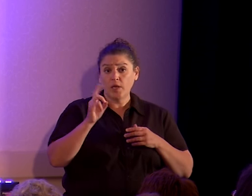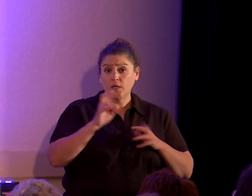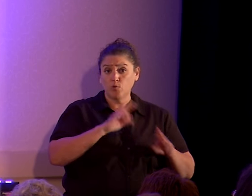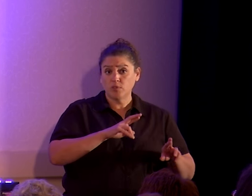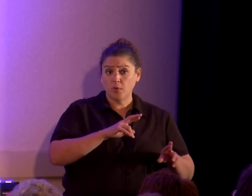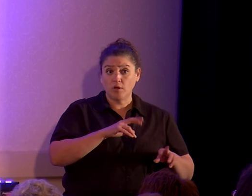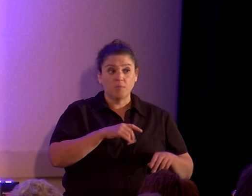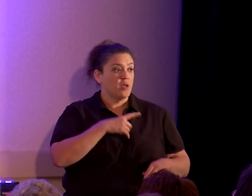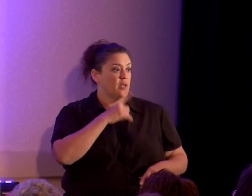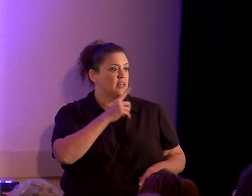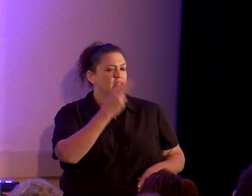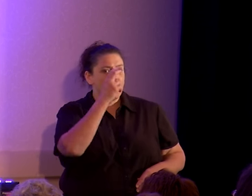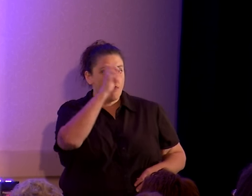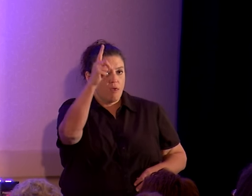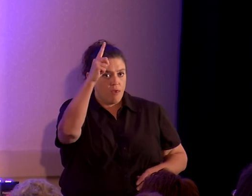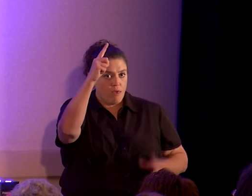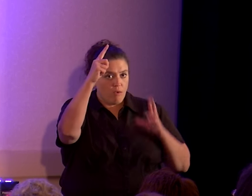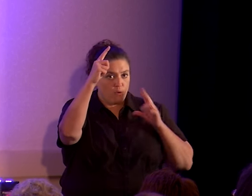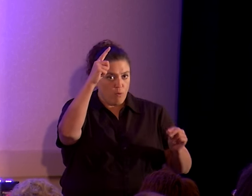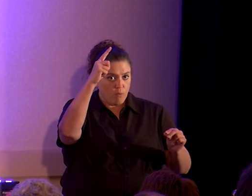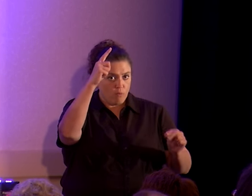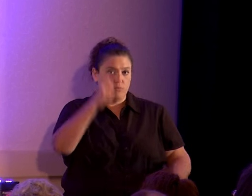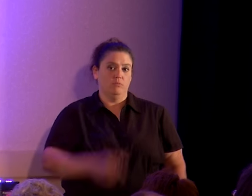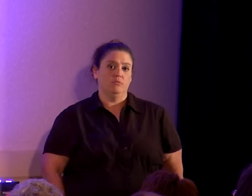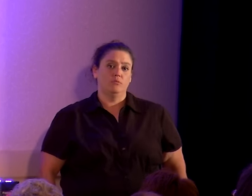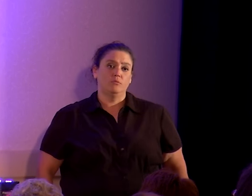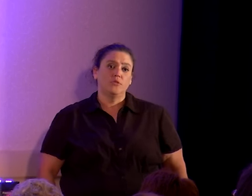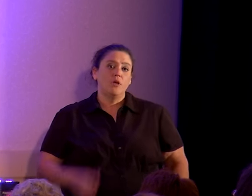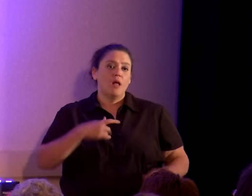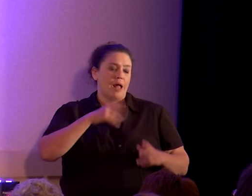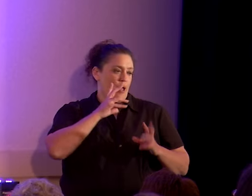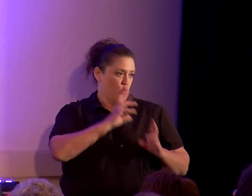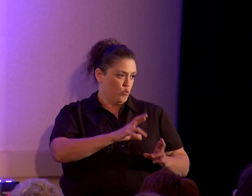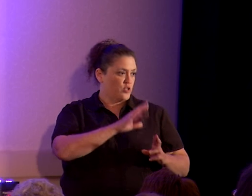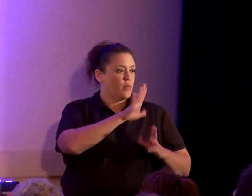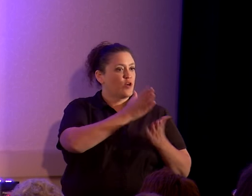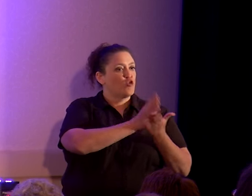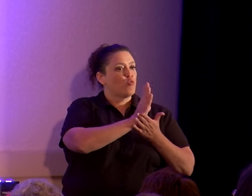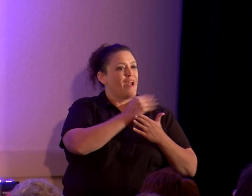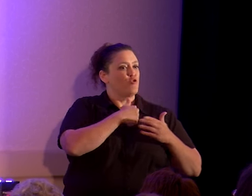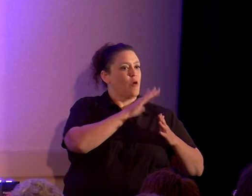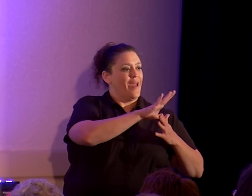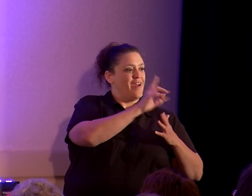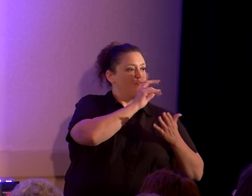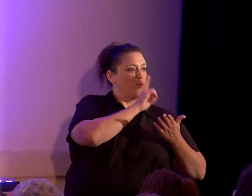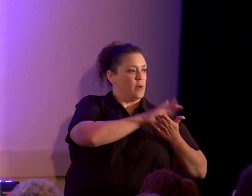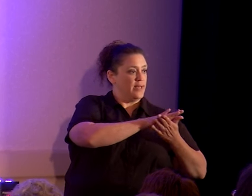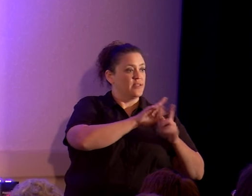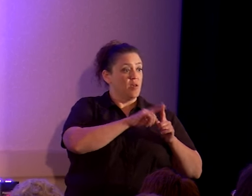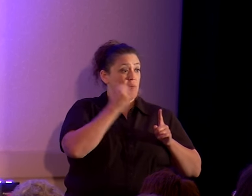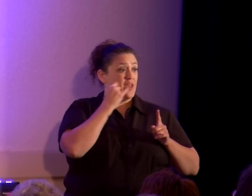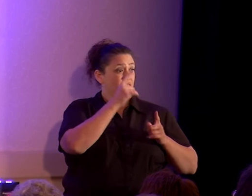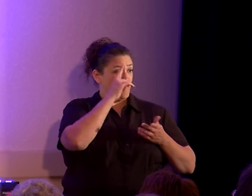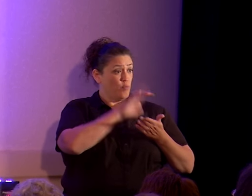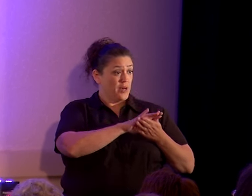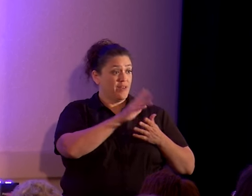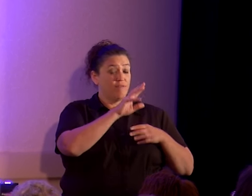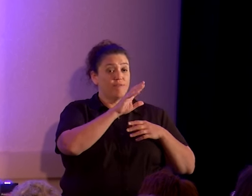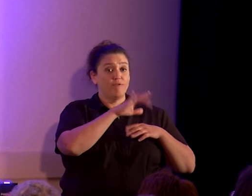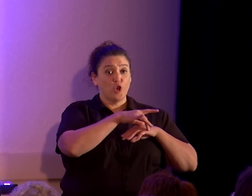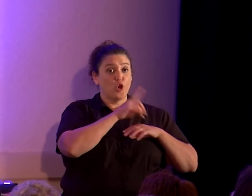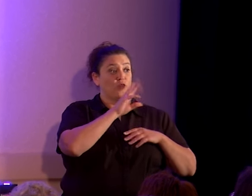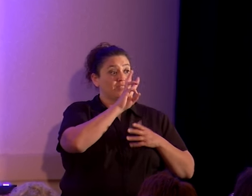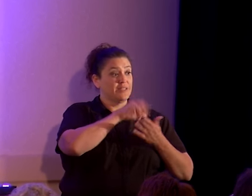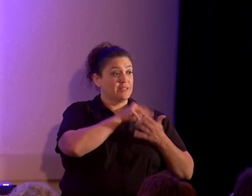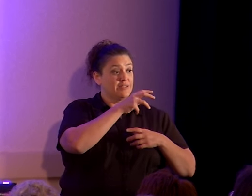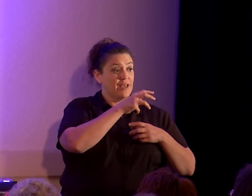them, is hell no! I'll respect your right to hold those beliefs. But if you believe the earth is 6,000 years old, that